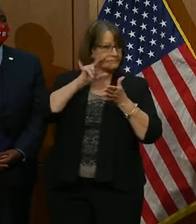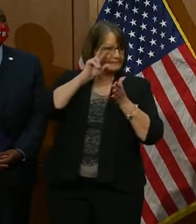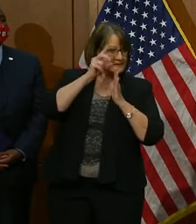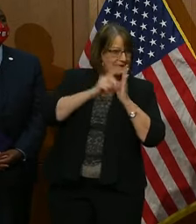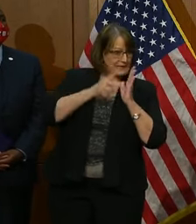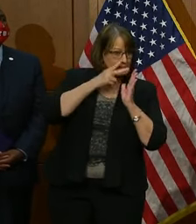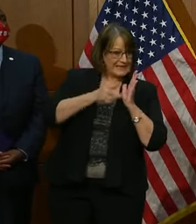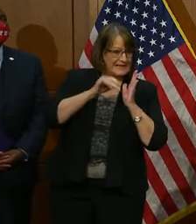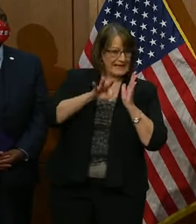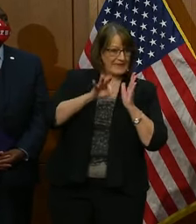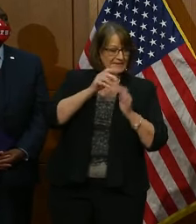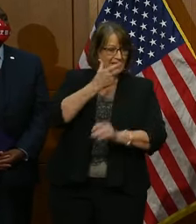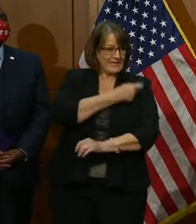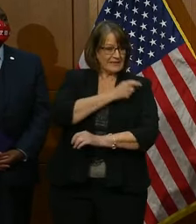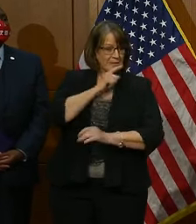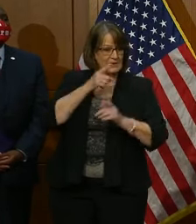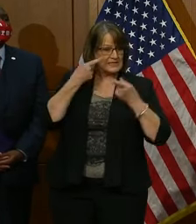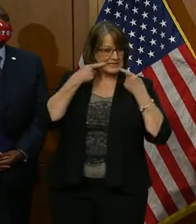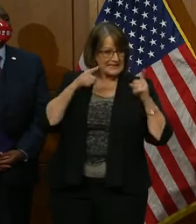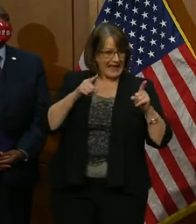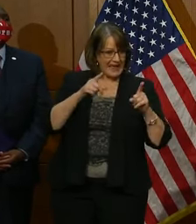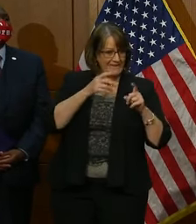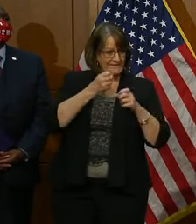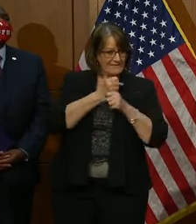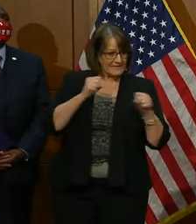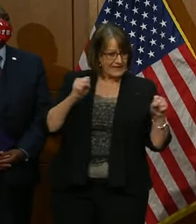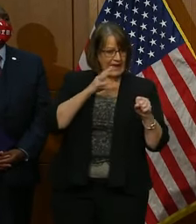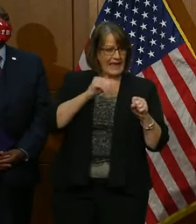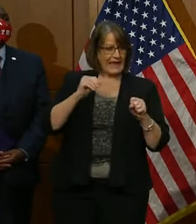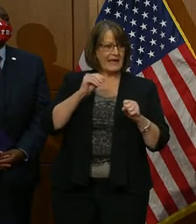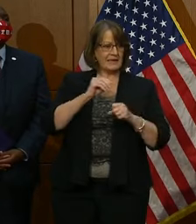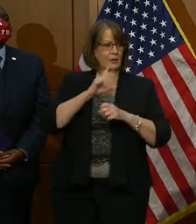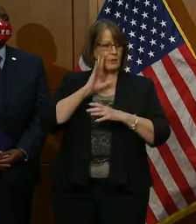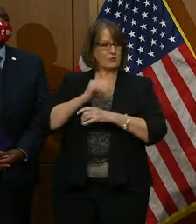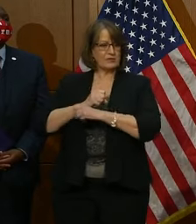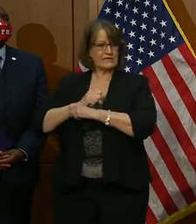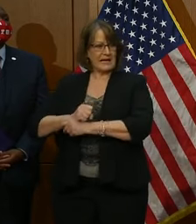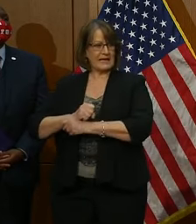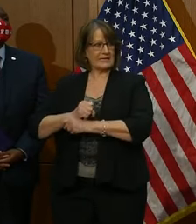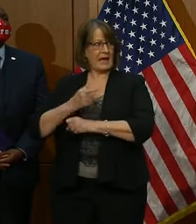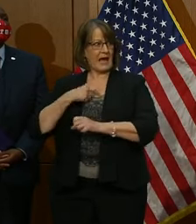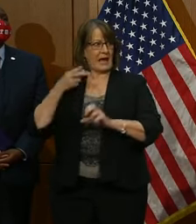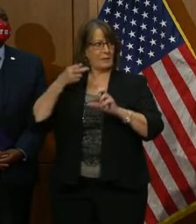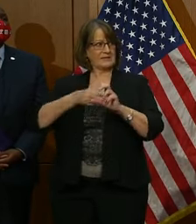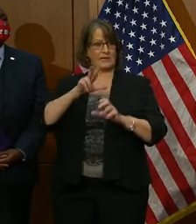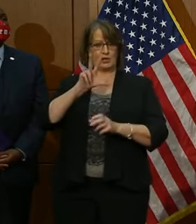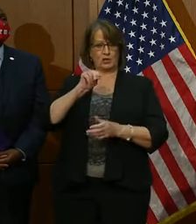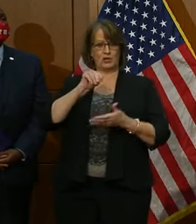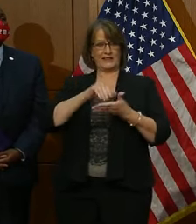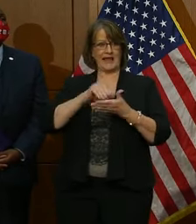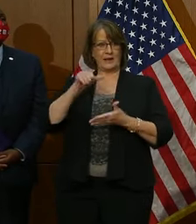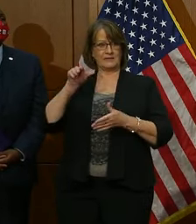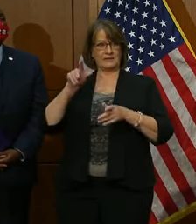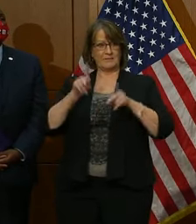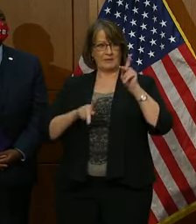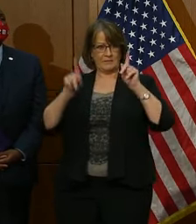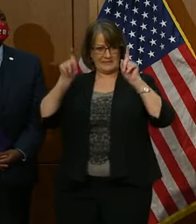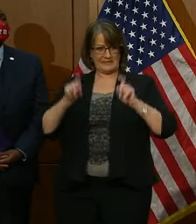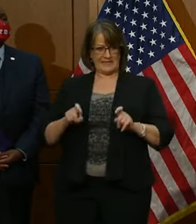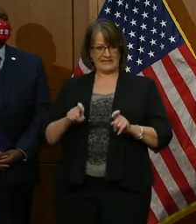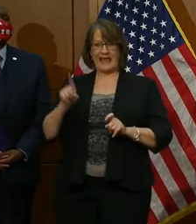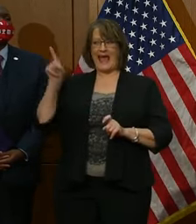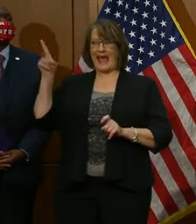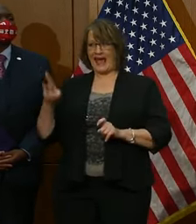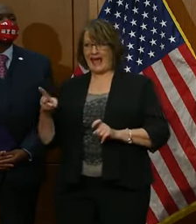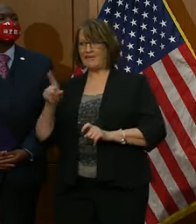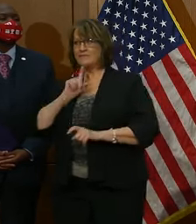both safe and effective. In the trial in which I participated, 30,000 people were studied, half received the vaccine,